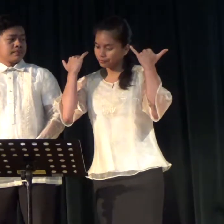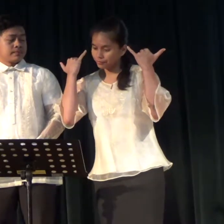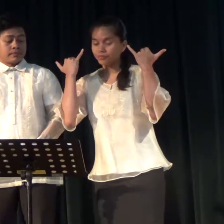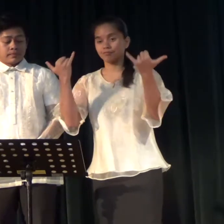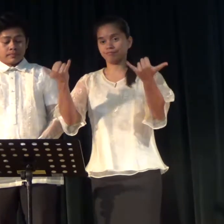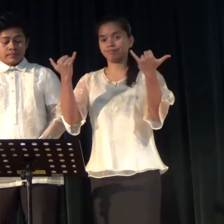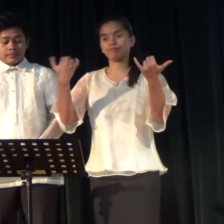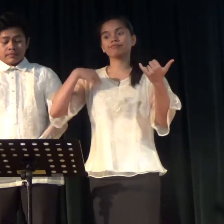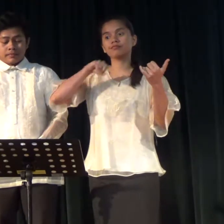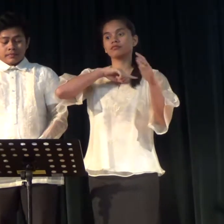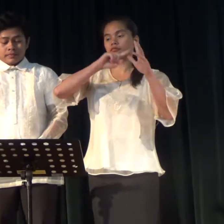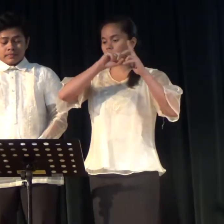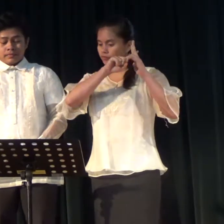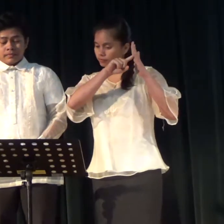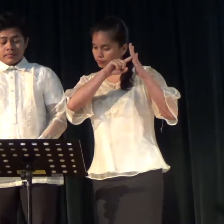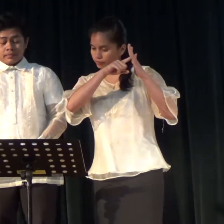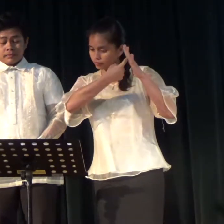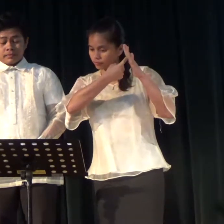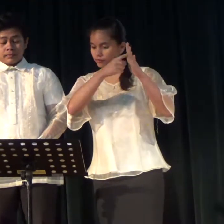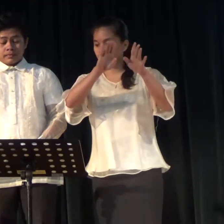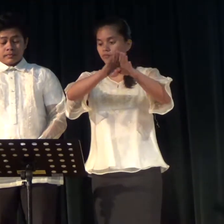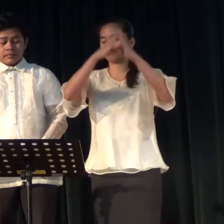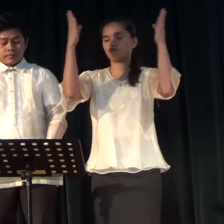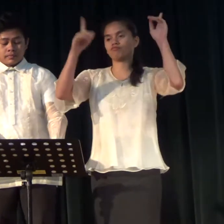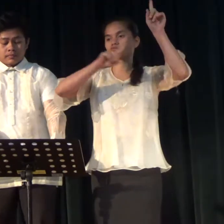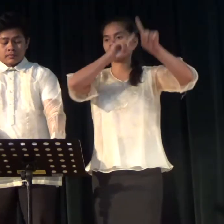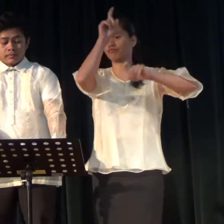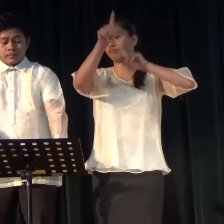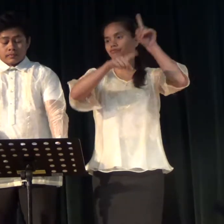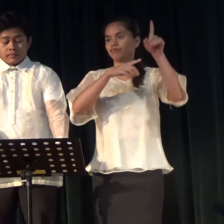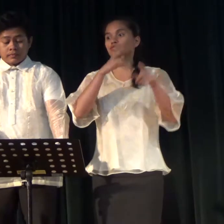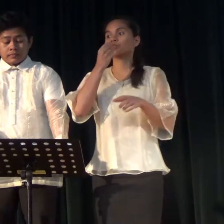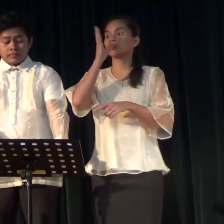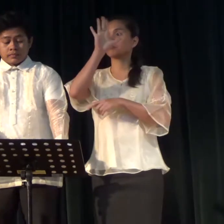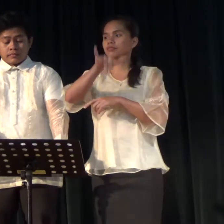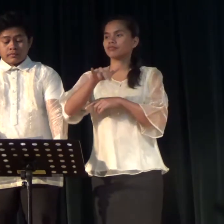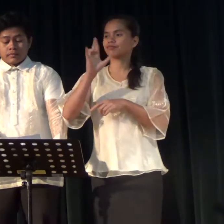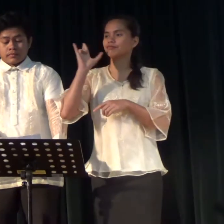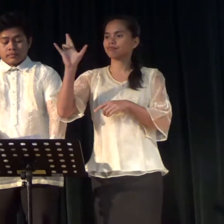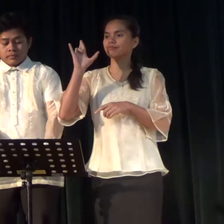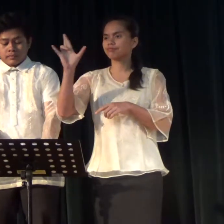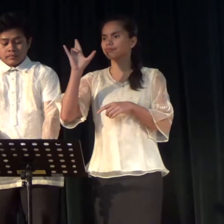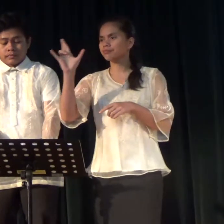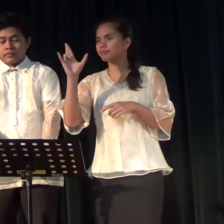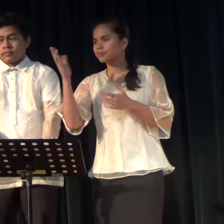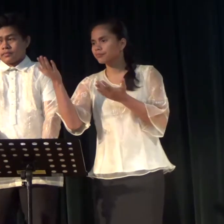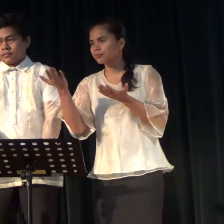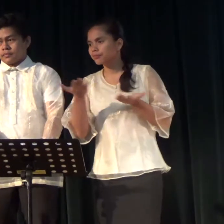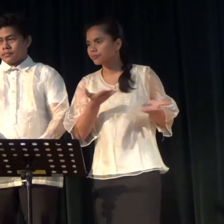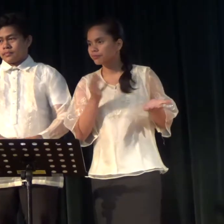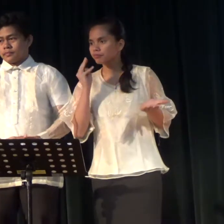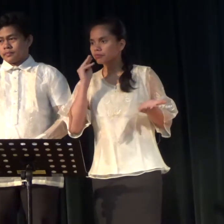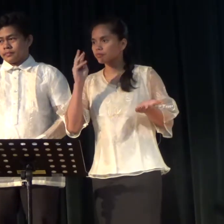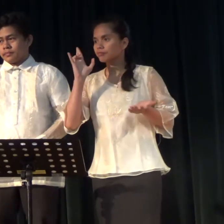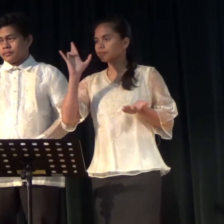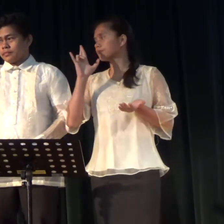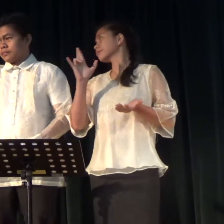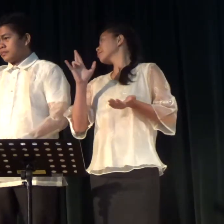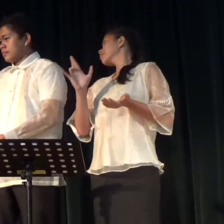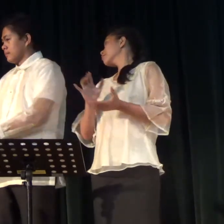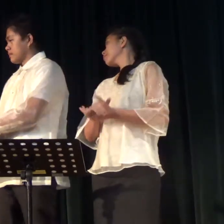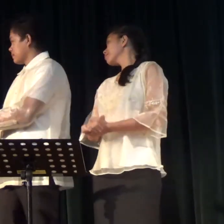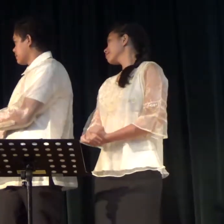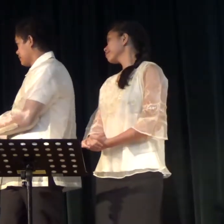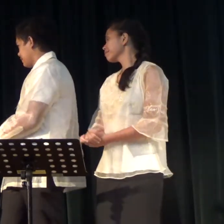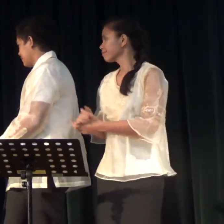now those are their wooden party which will be operating in research out there is good